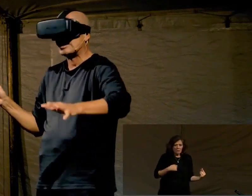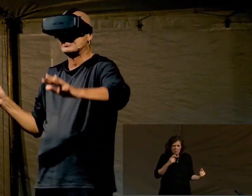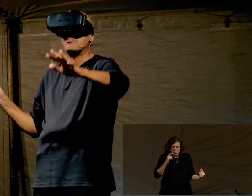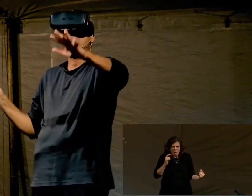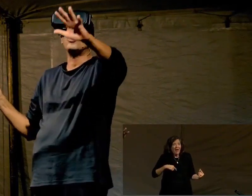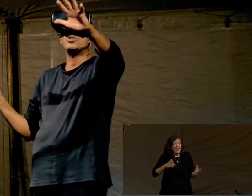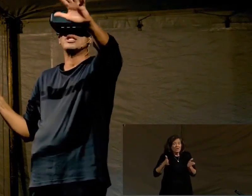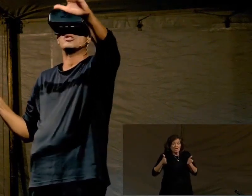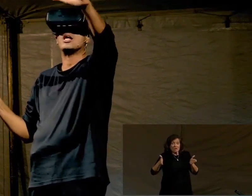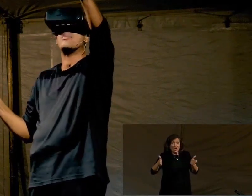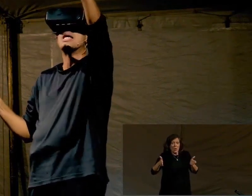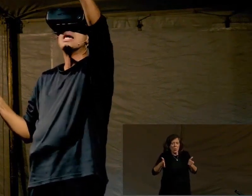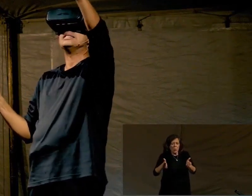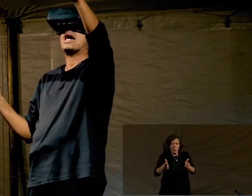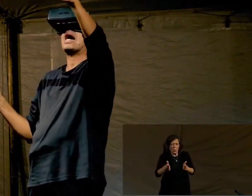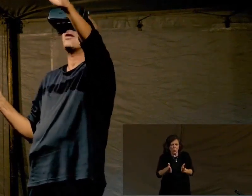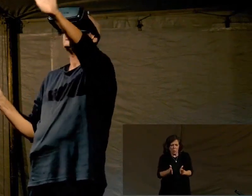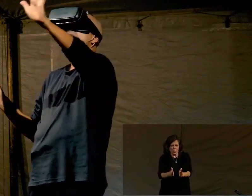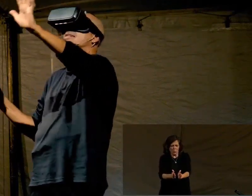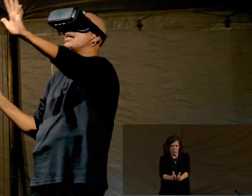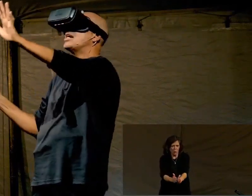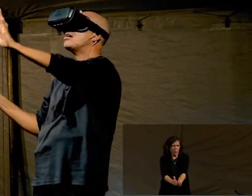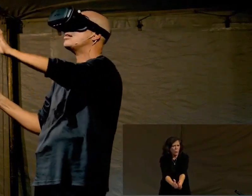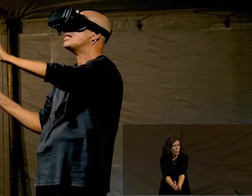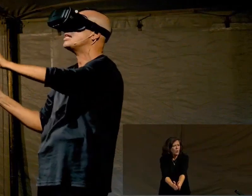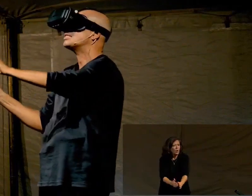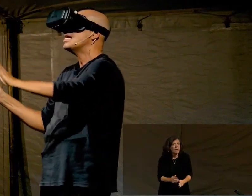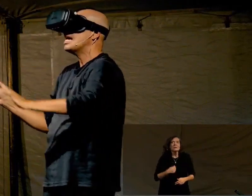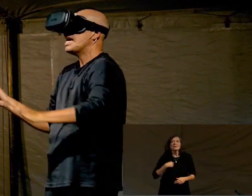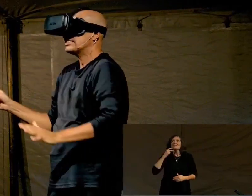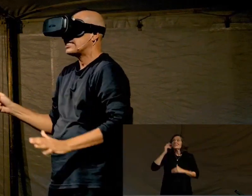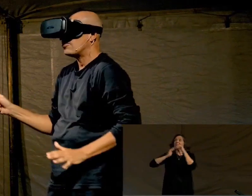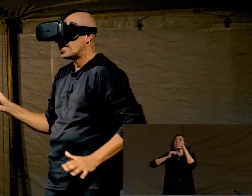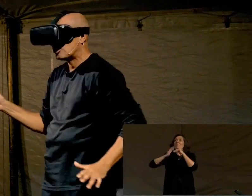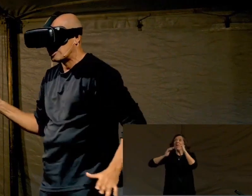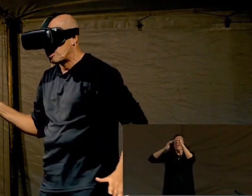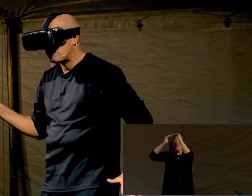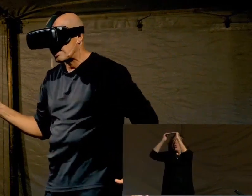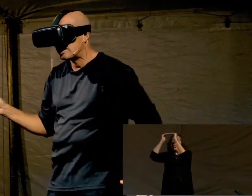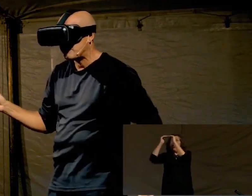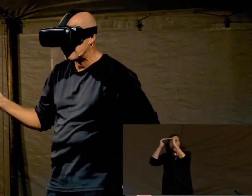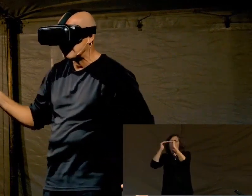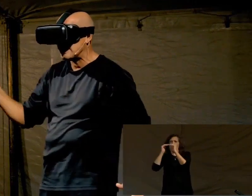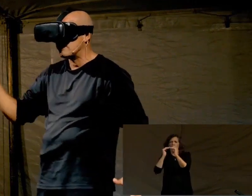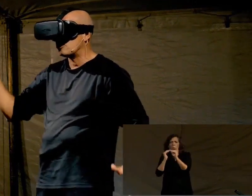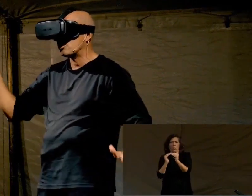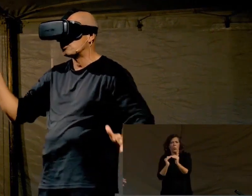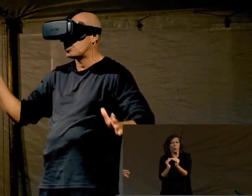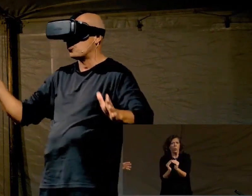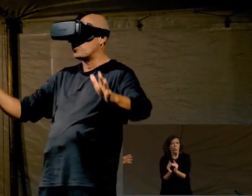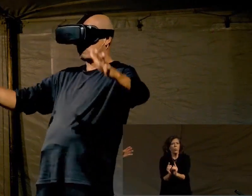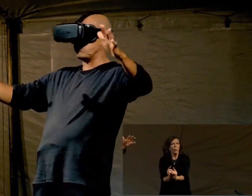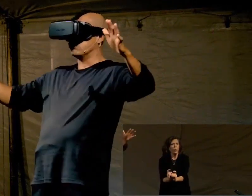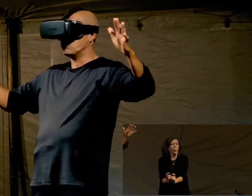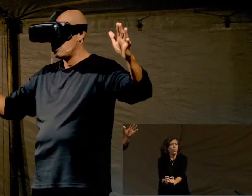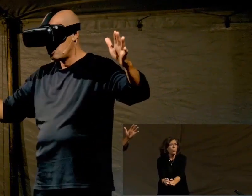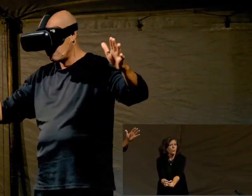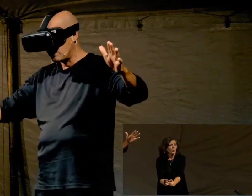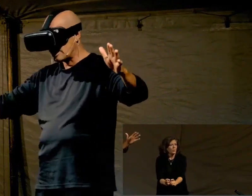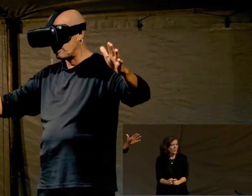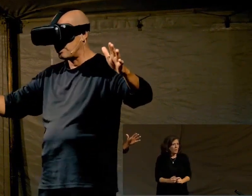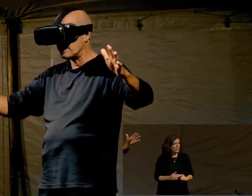I crossed. I see the buildings coming down. And there it is. And he said, all right, sir. Now press the button, and the door is going to open.